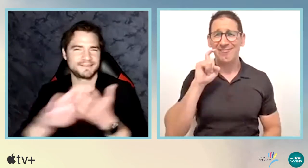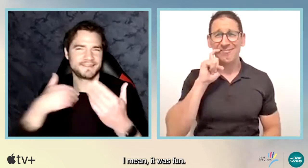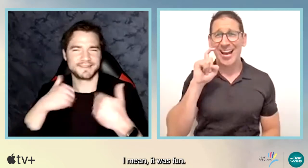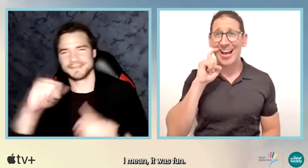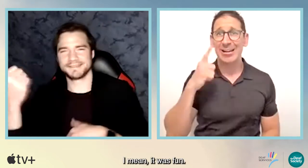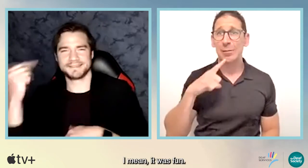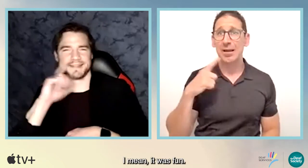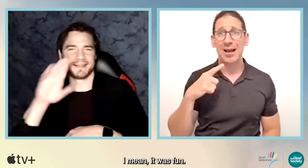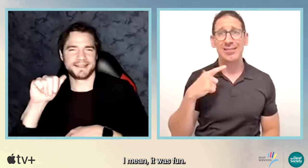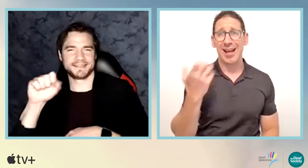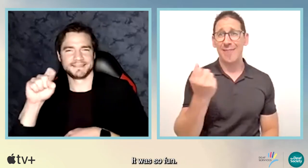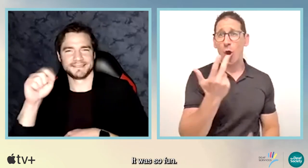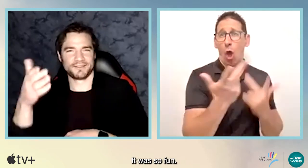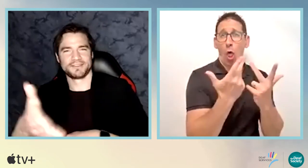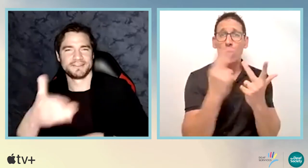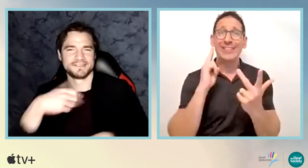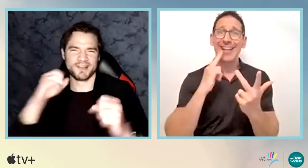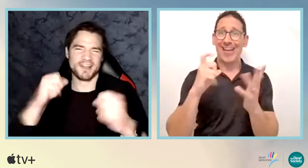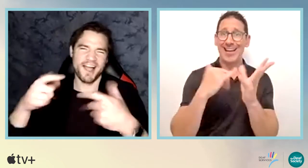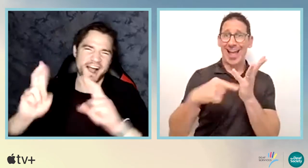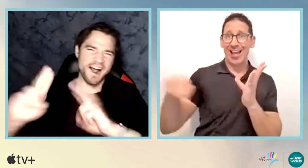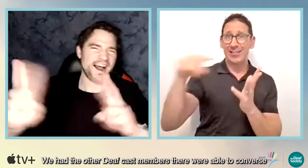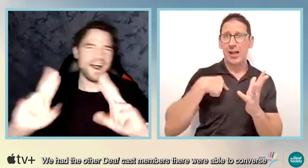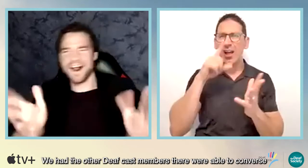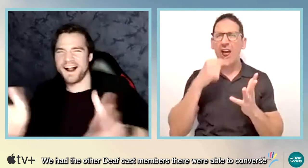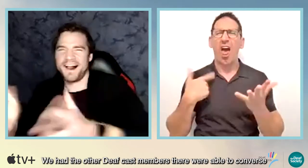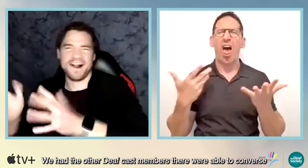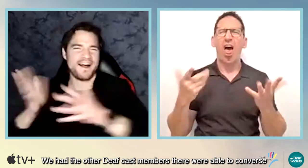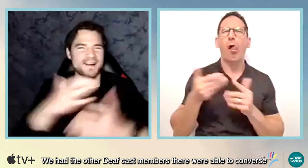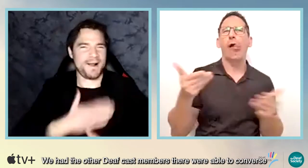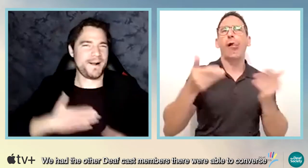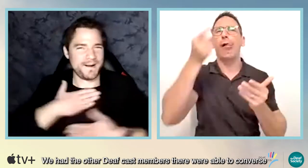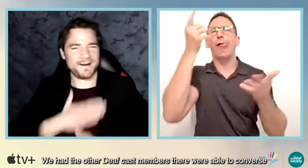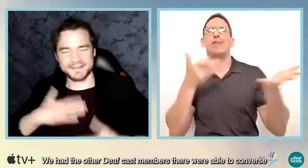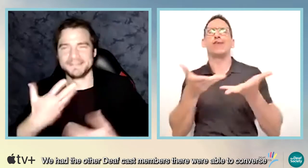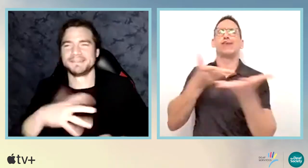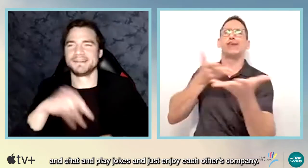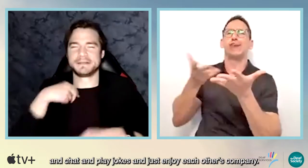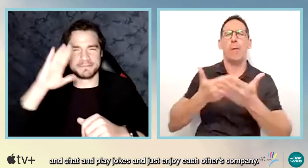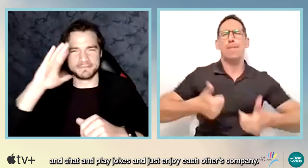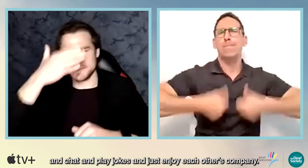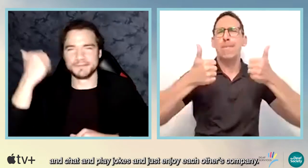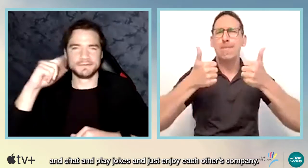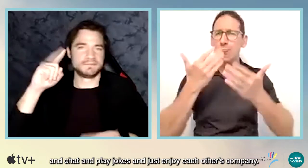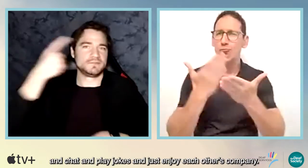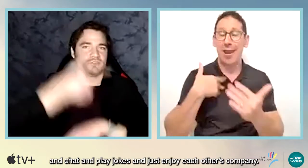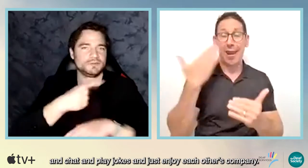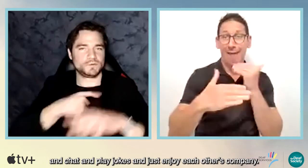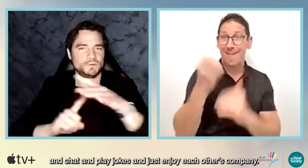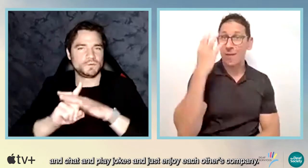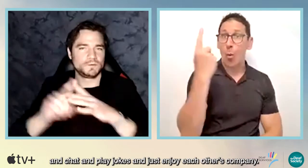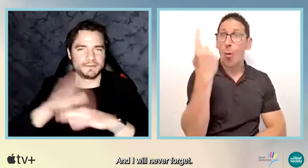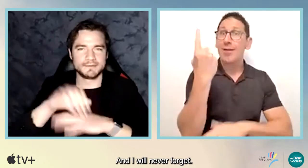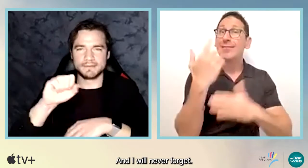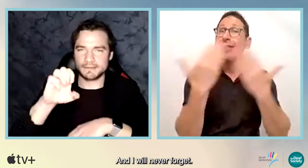I mean, it was, it was fun. It was so fun. I mean, we had the other deaf cast members there, were able to converse and chat and play jokes and just enjoy each other's